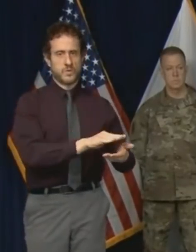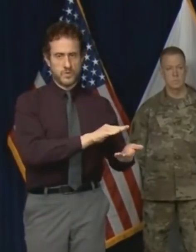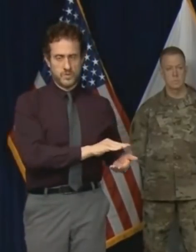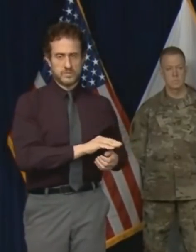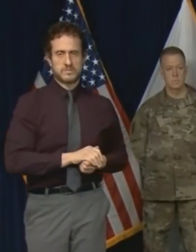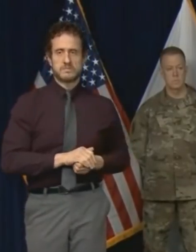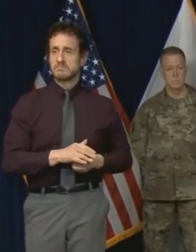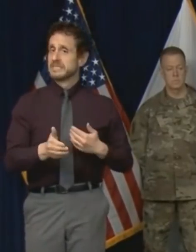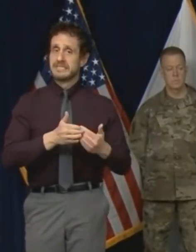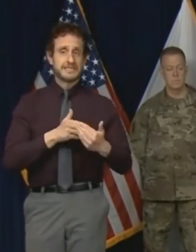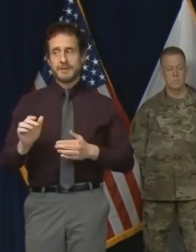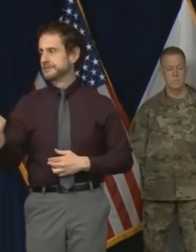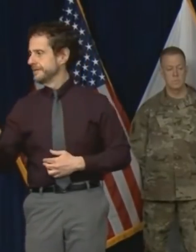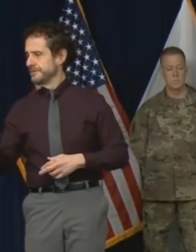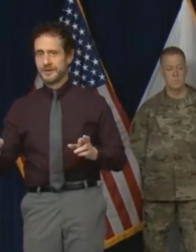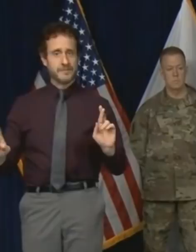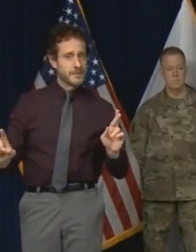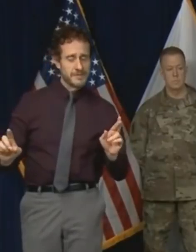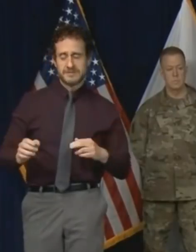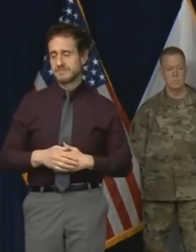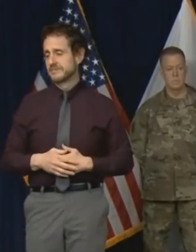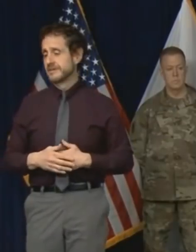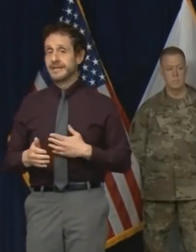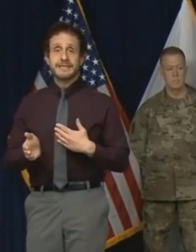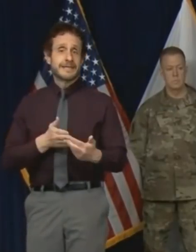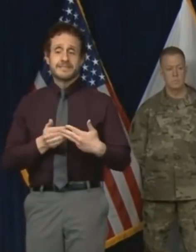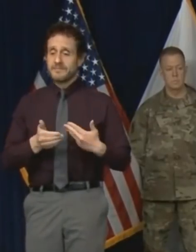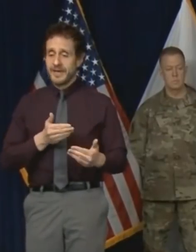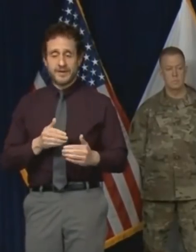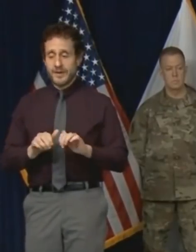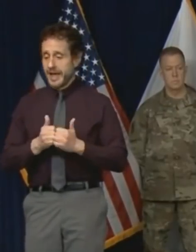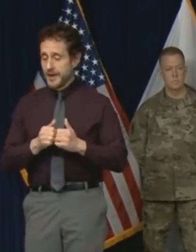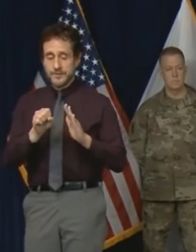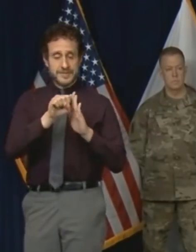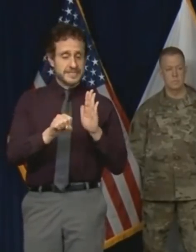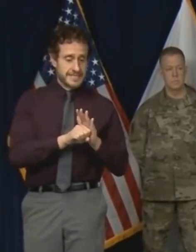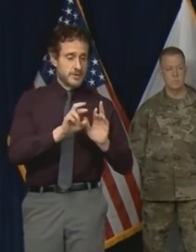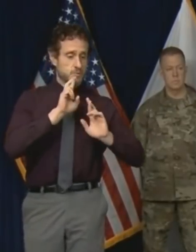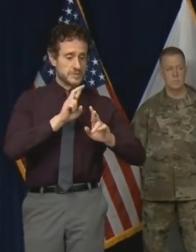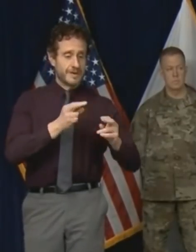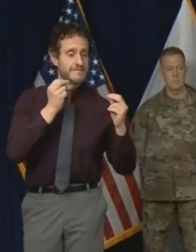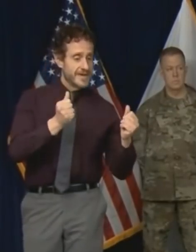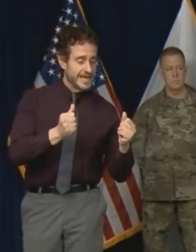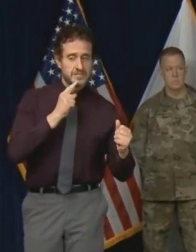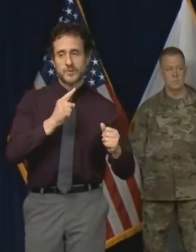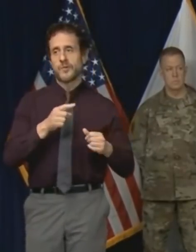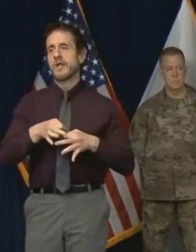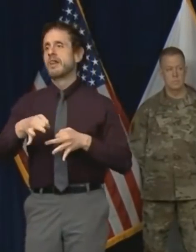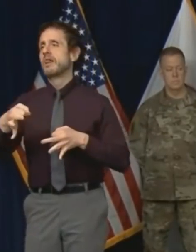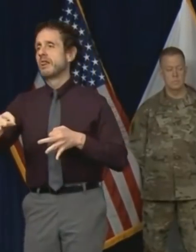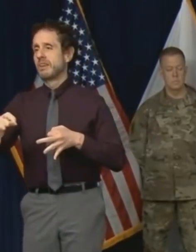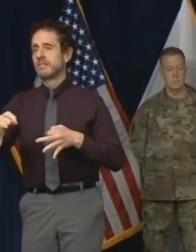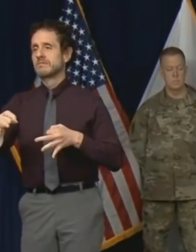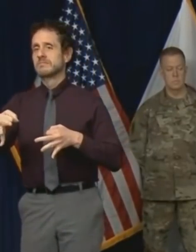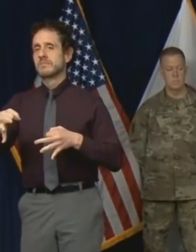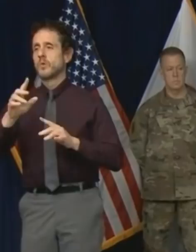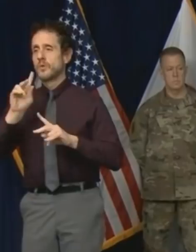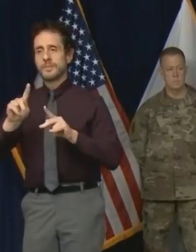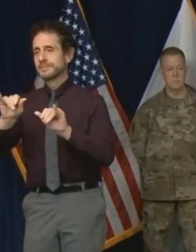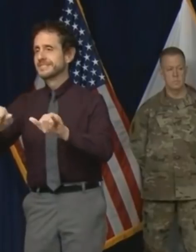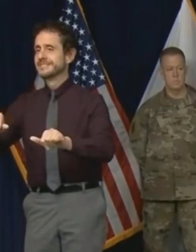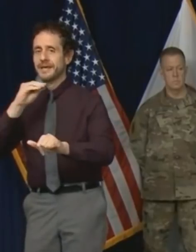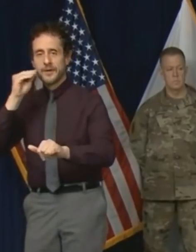affiliation and regardless of how fast or slow a state's leadership moved to implement social distancing measures.